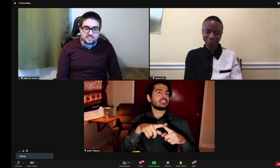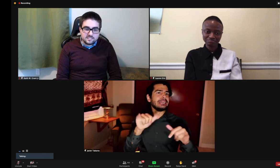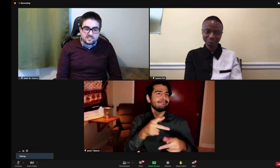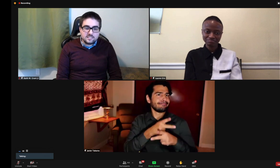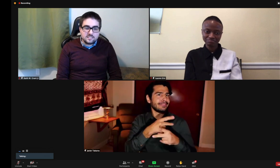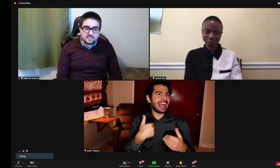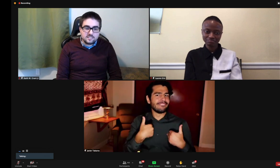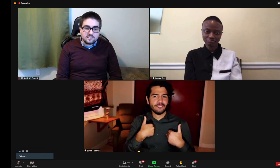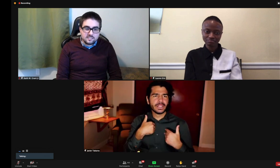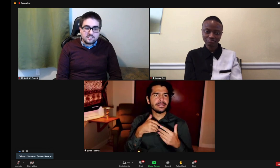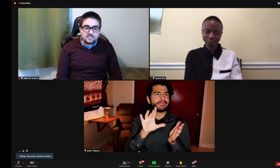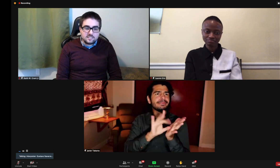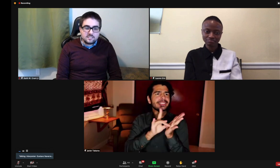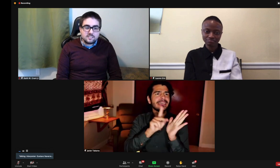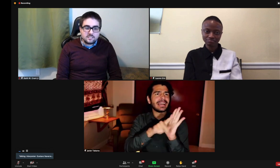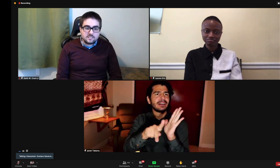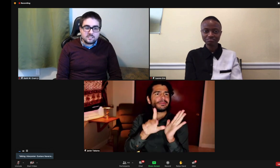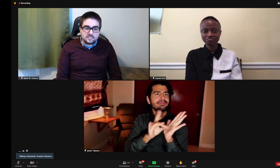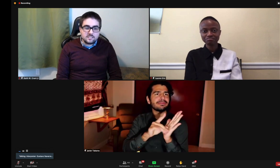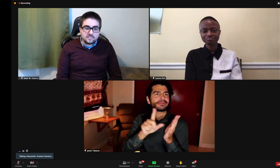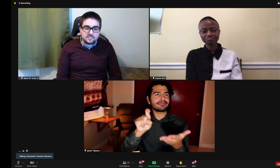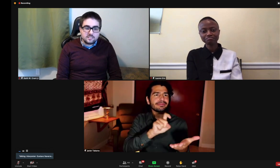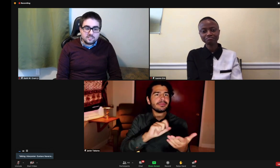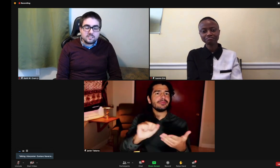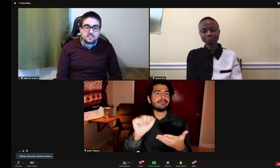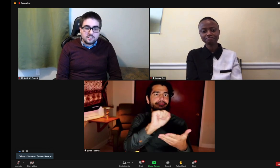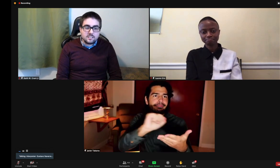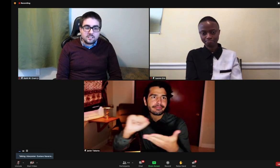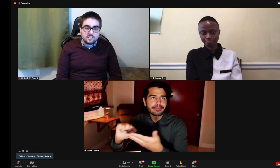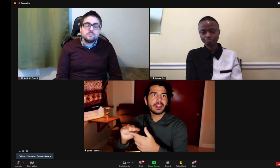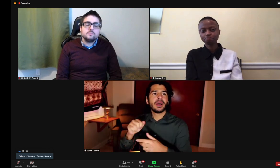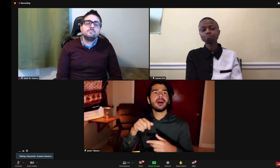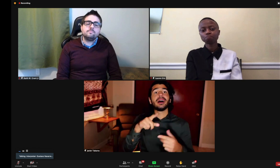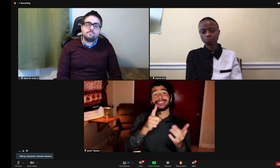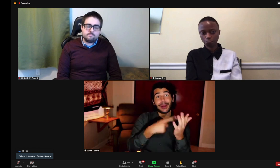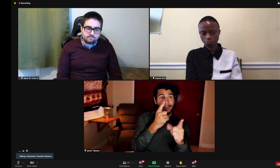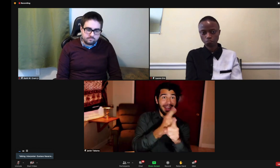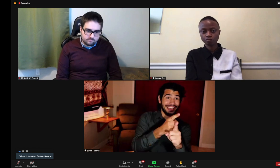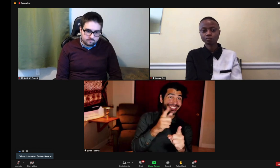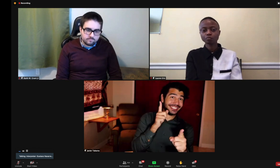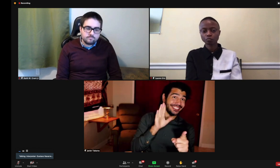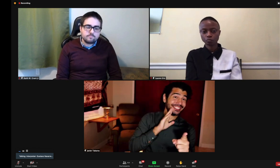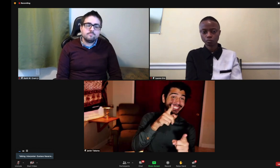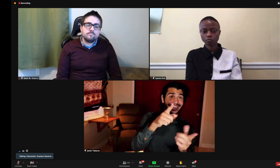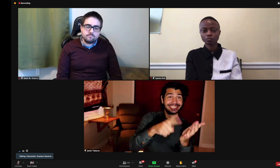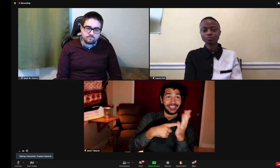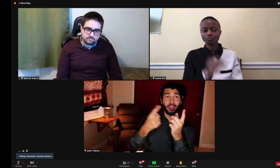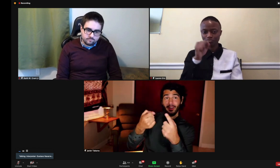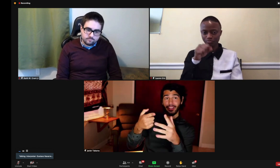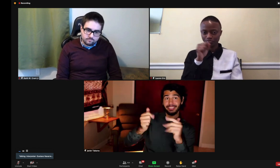So again, safety precautions were always paramount, hand sanitizer for any surface.